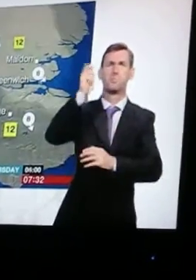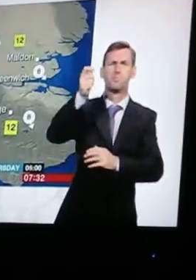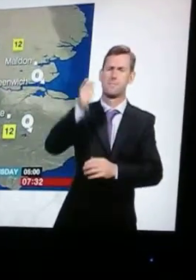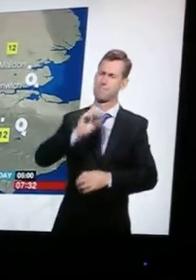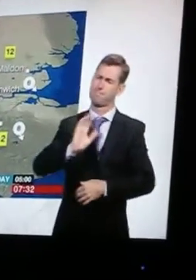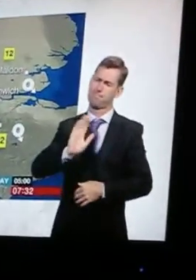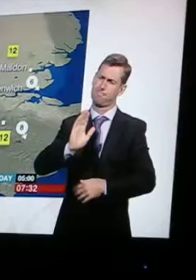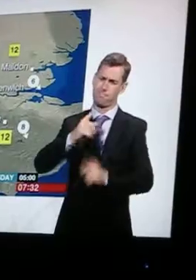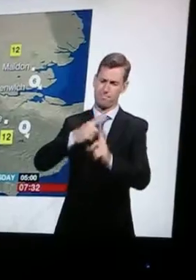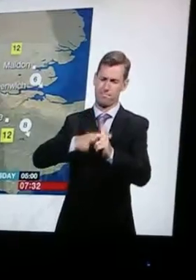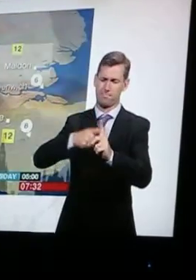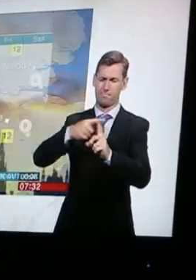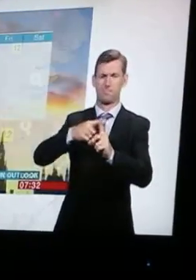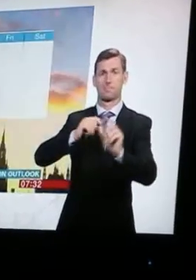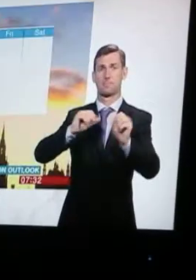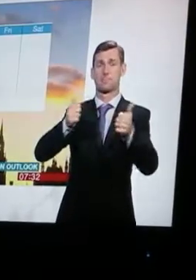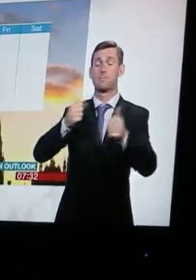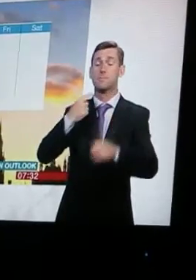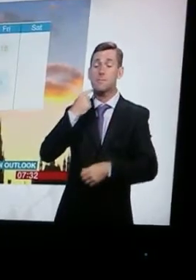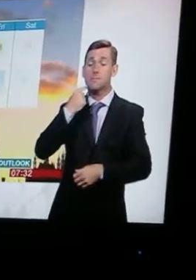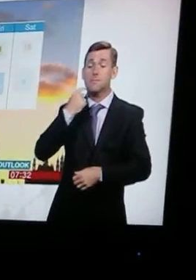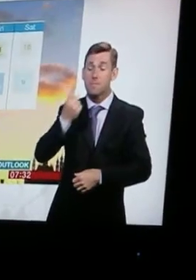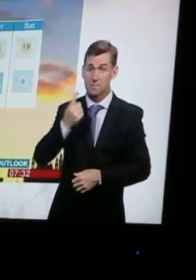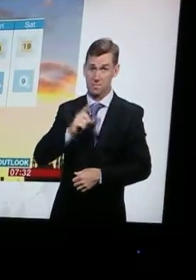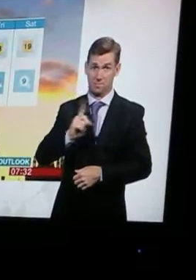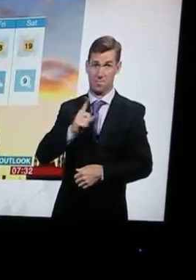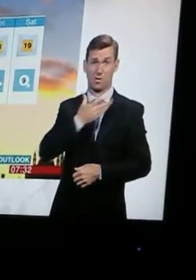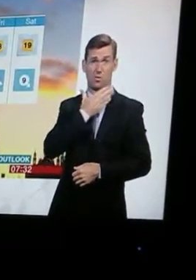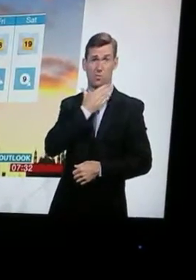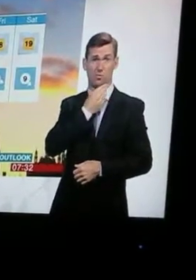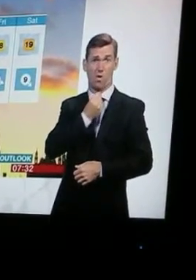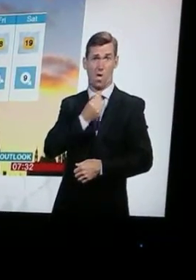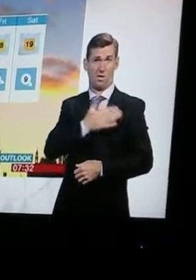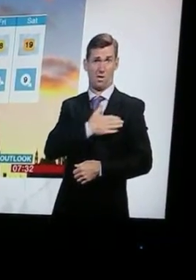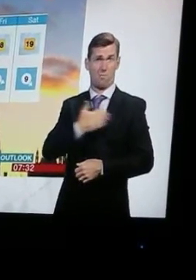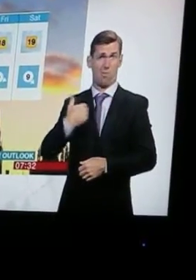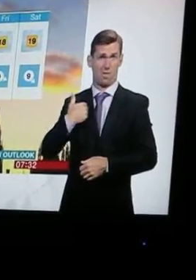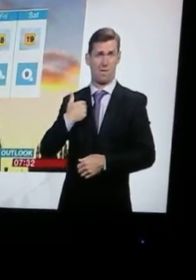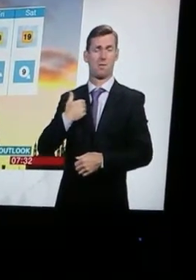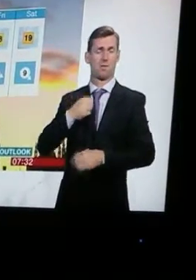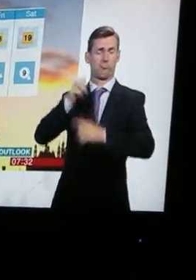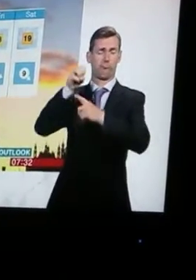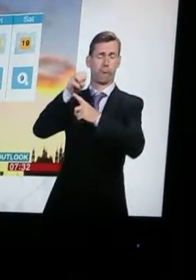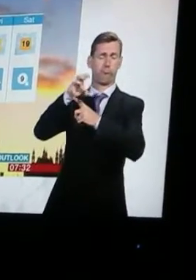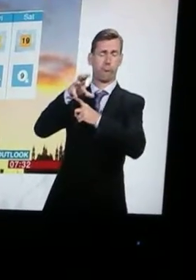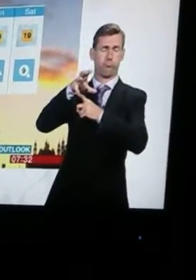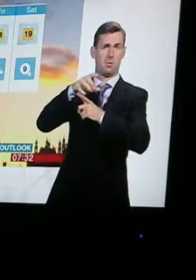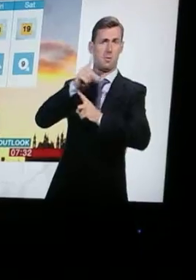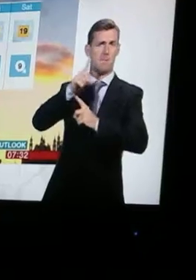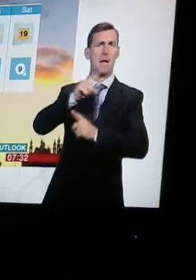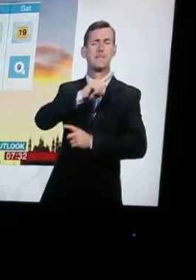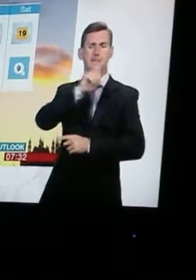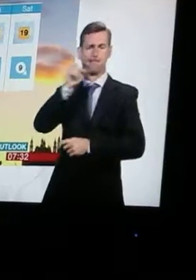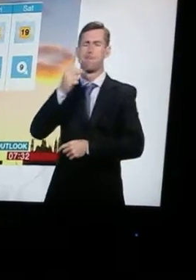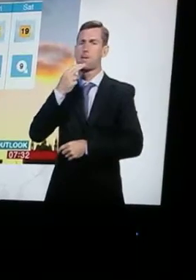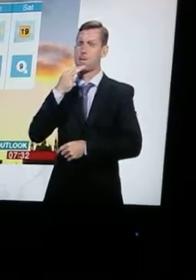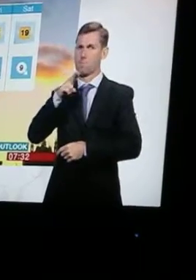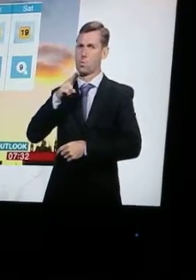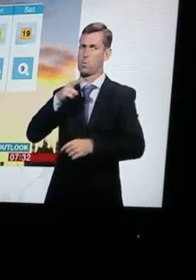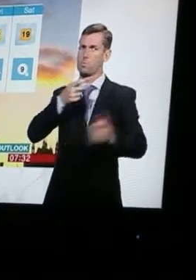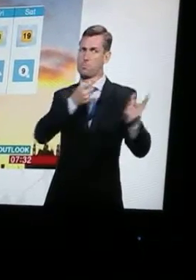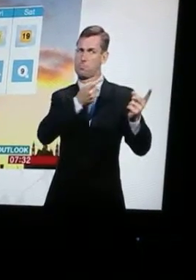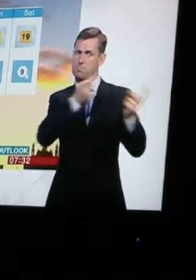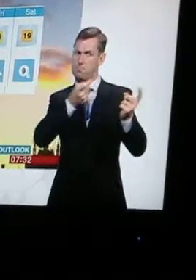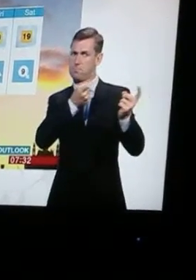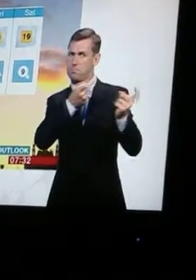figures through the night. And then tomorrow we'll start dry with some sunshine. But later in the afternoon, we do have some rain to move towards us